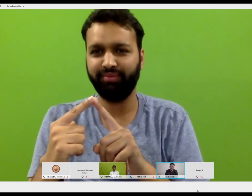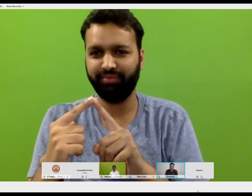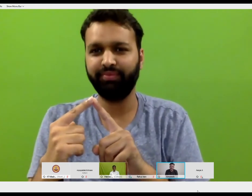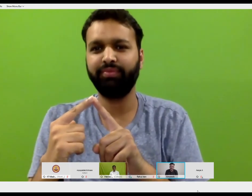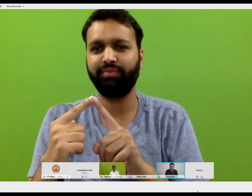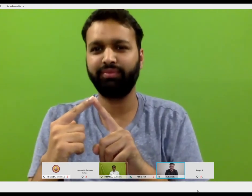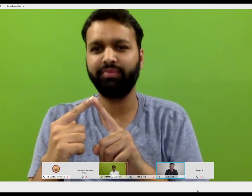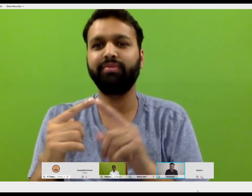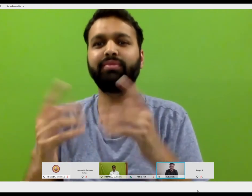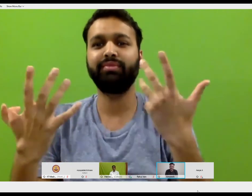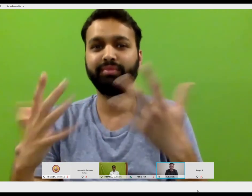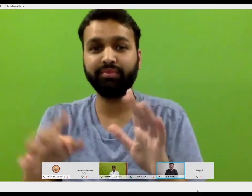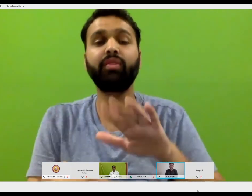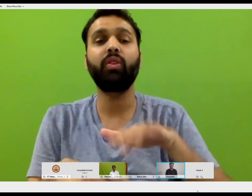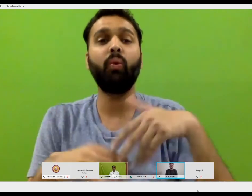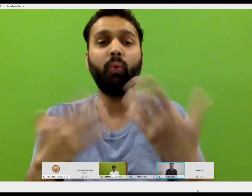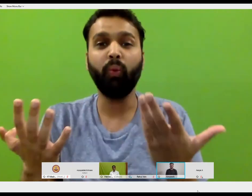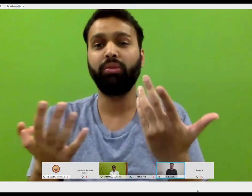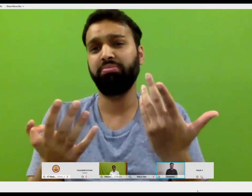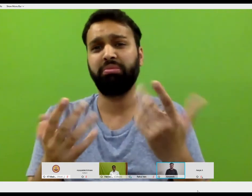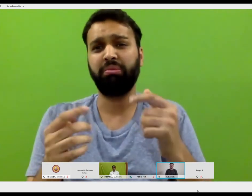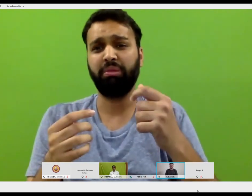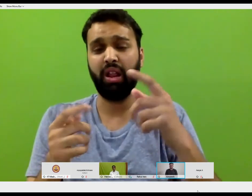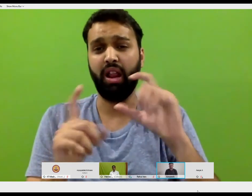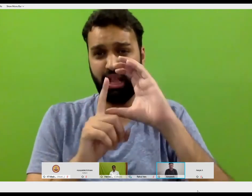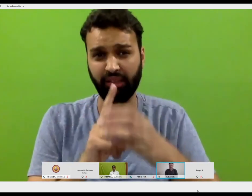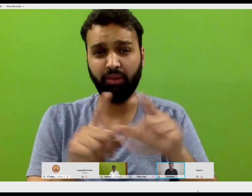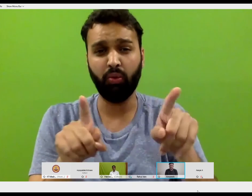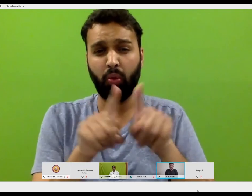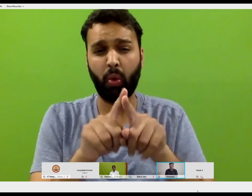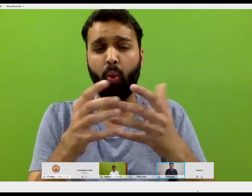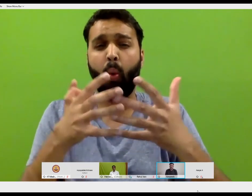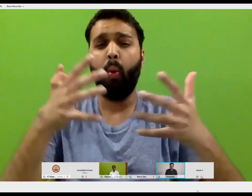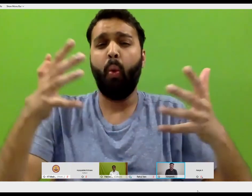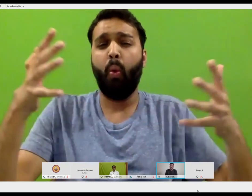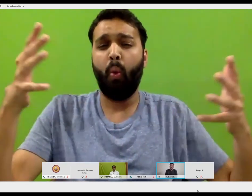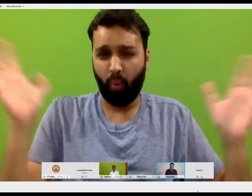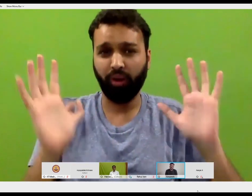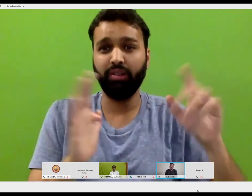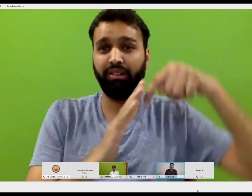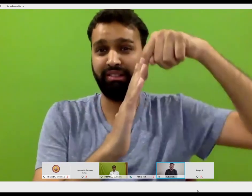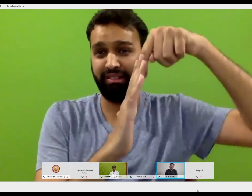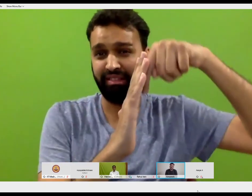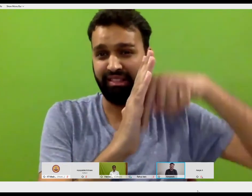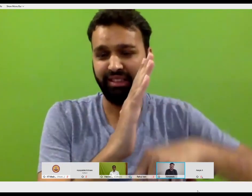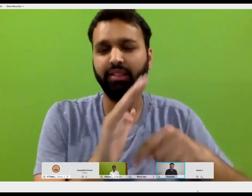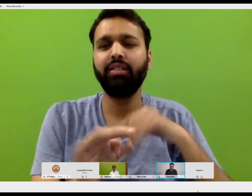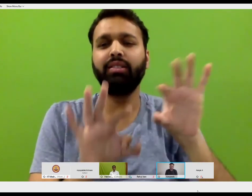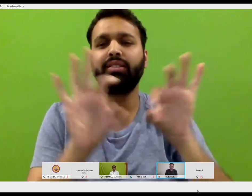can't sign enough anymore. So we get interrupted. So that is one thing. So there are lot of other things, you know,